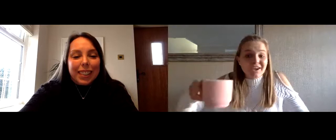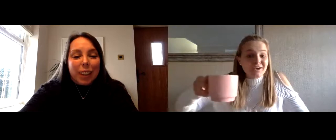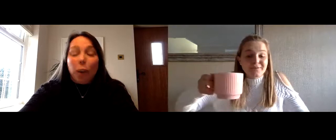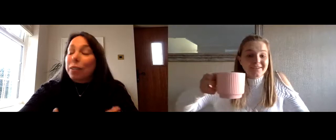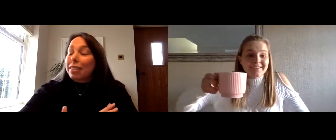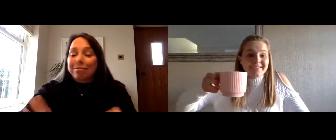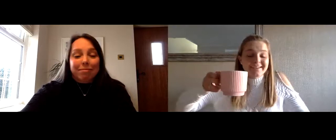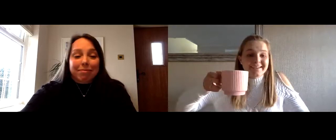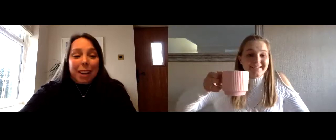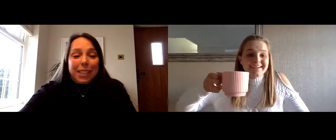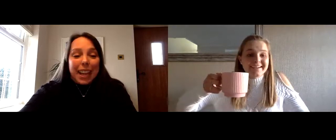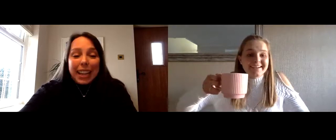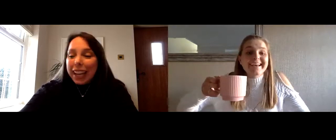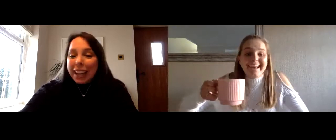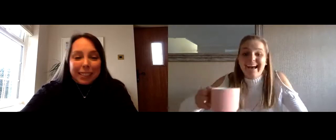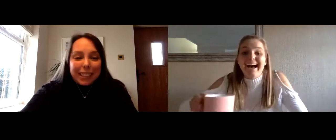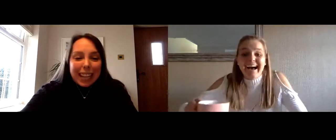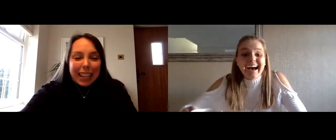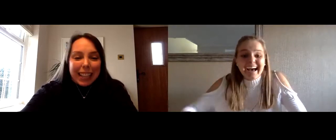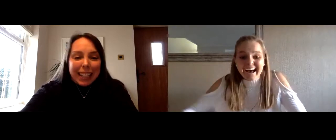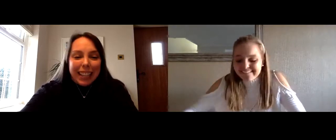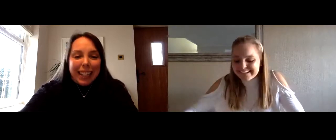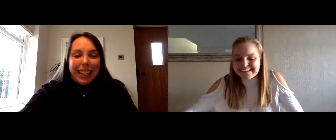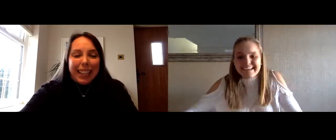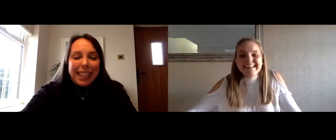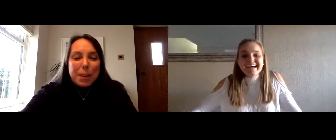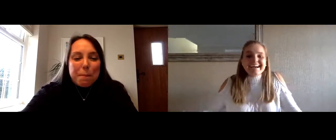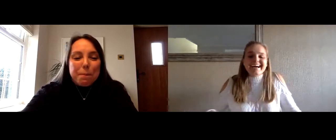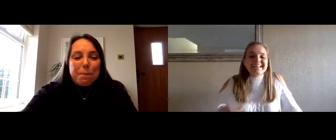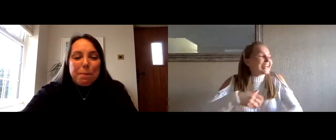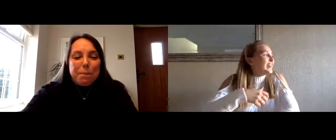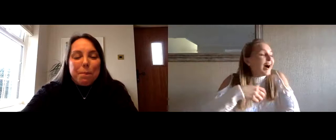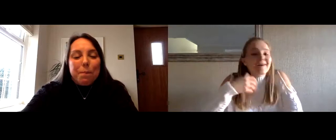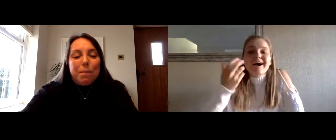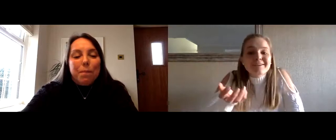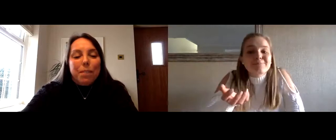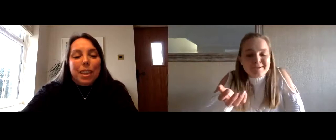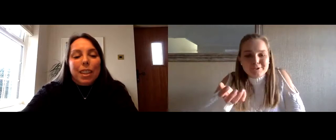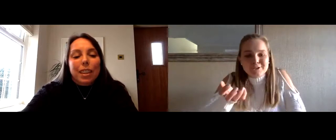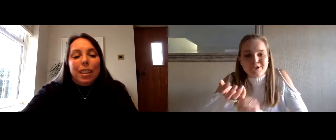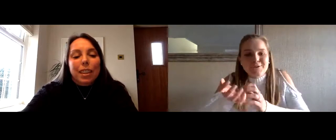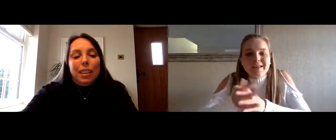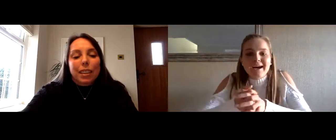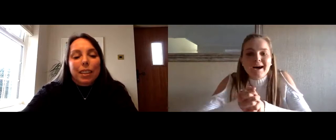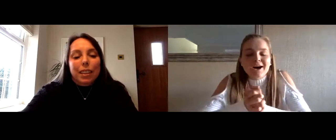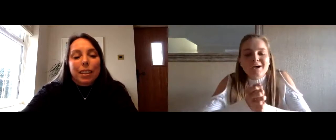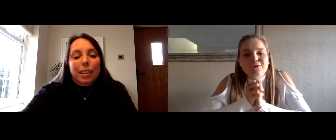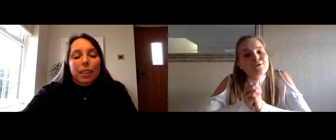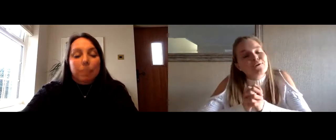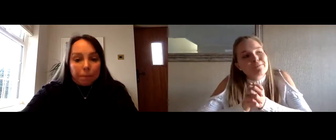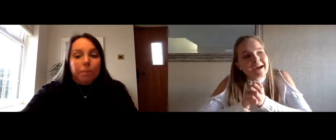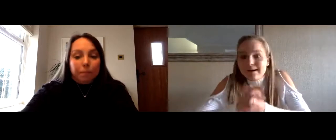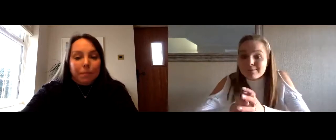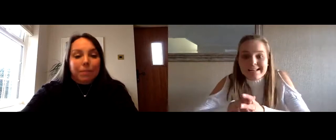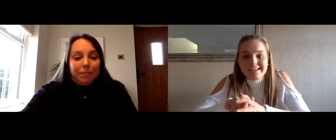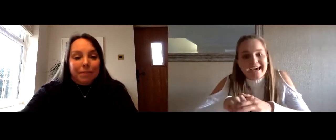cheers to you i'll take it i'll take it okay so i've kind of pre-warned you that i asked